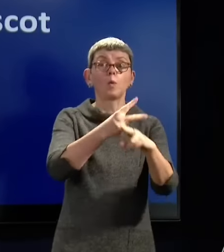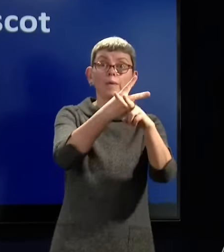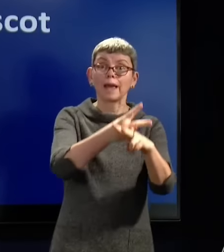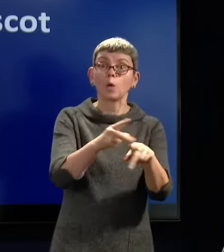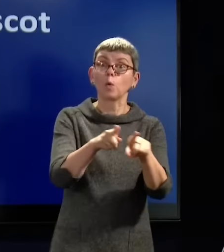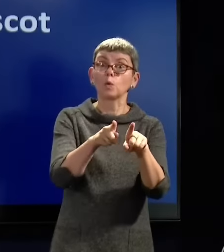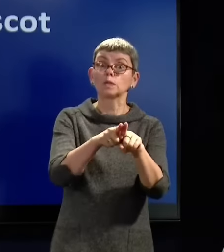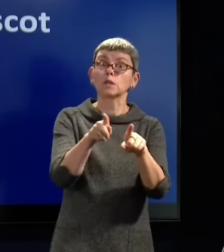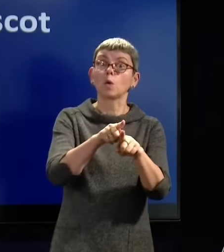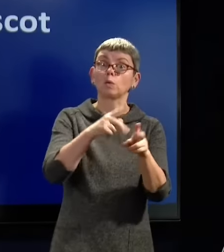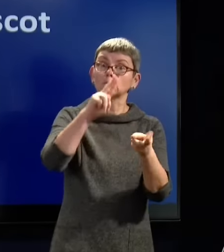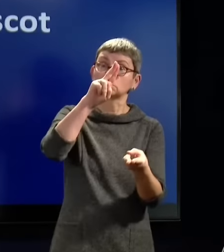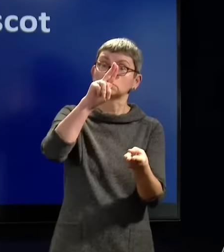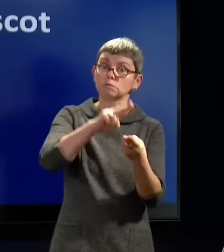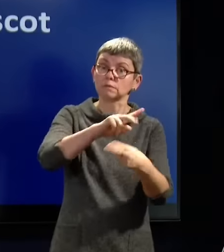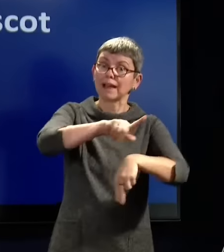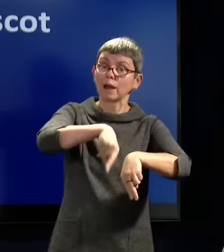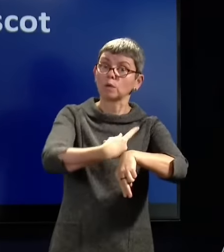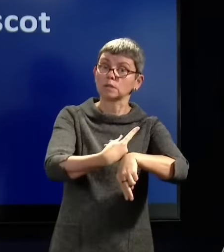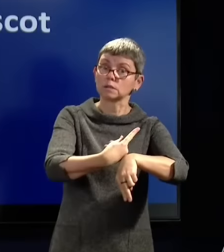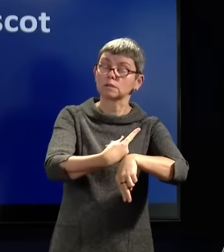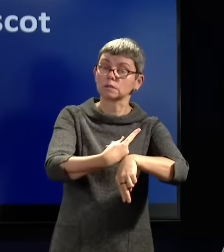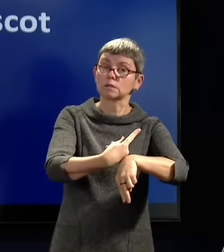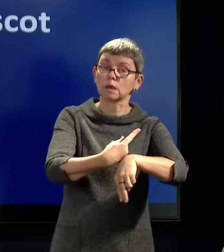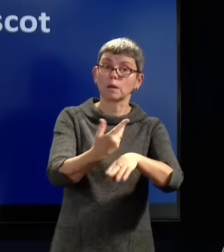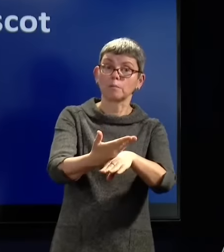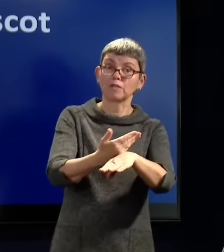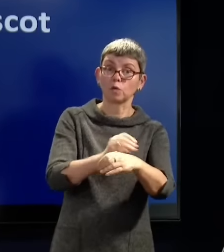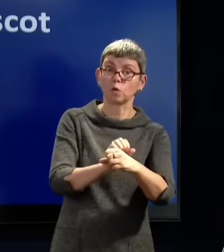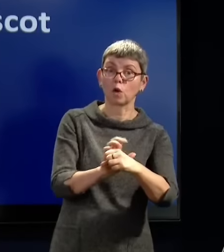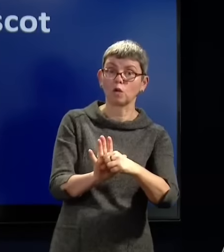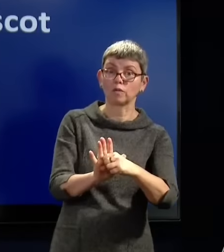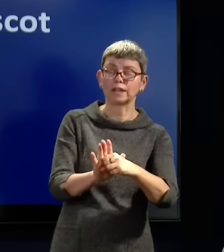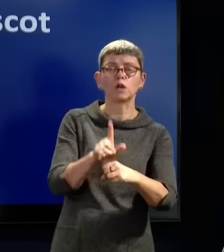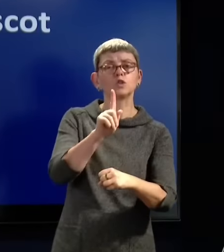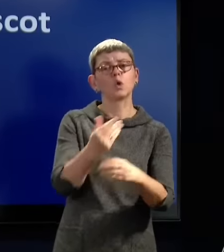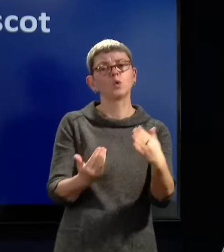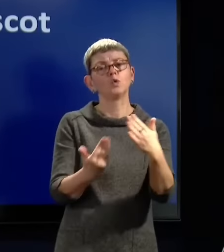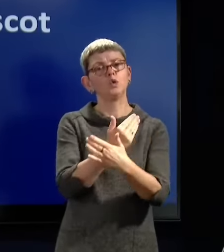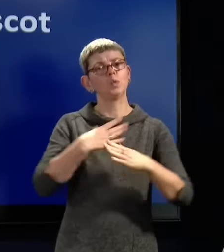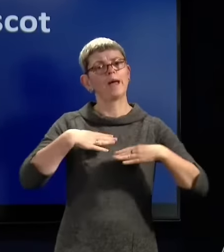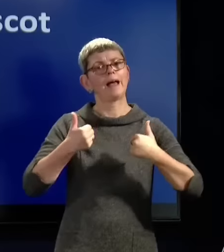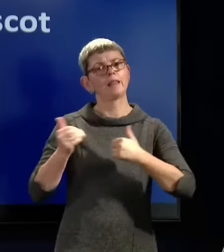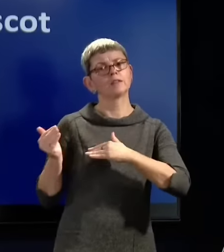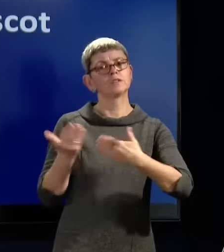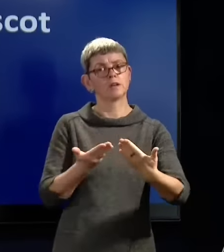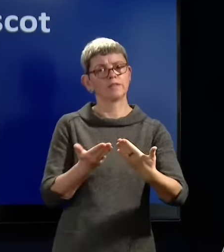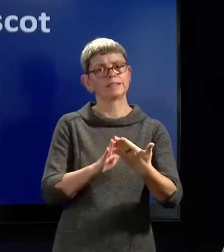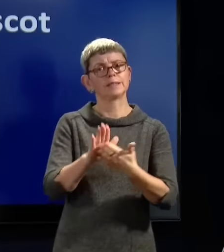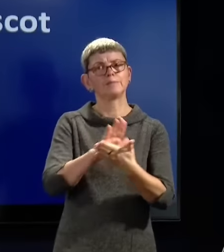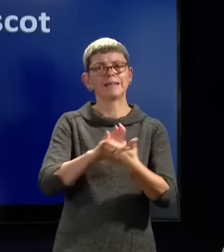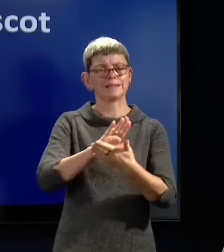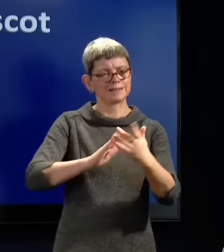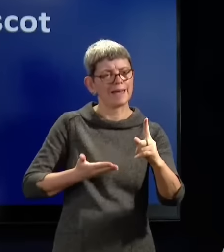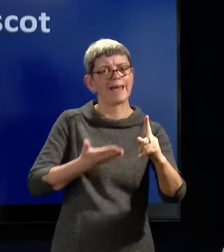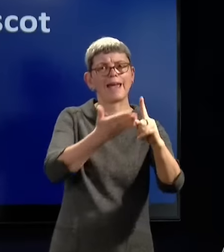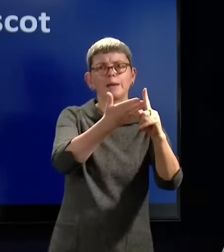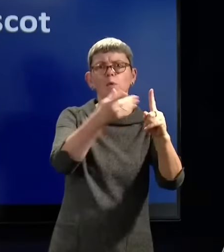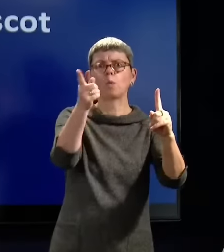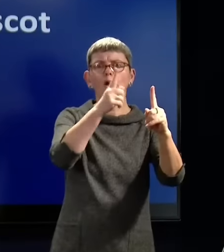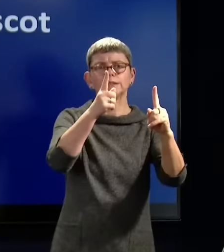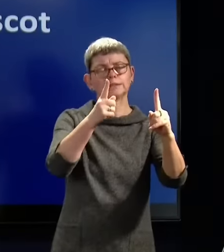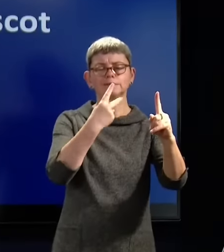to the pandemic. So I think that the modern health service would look at creating healthy ageing and not assume in